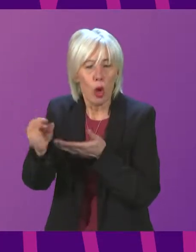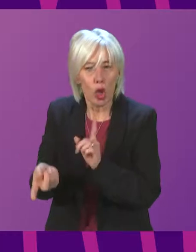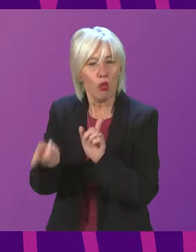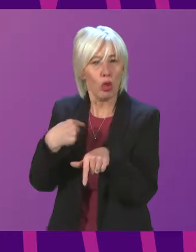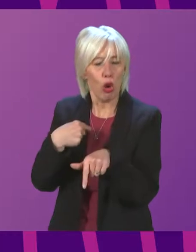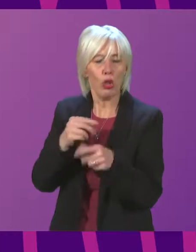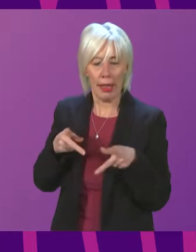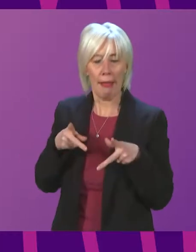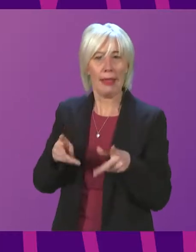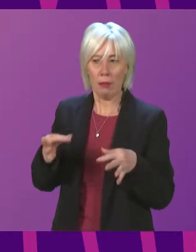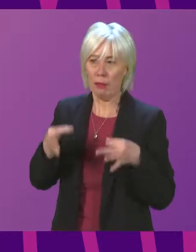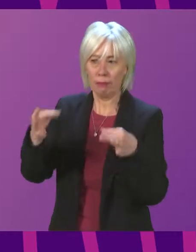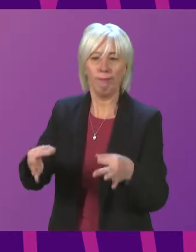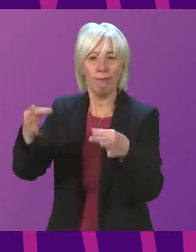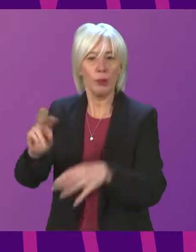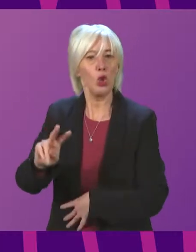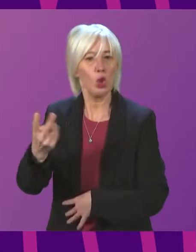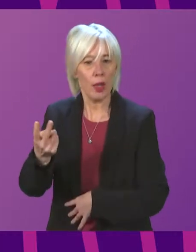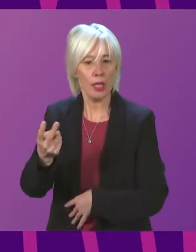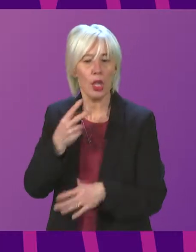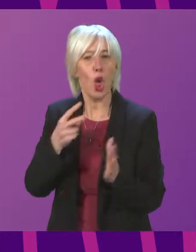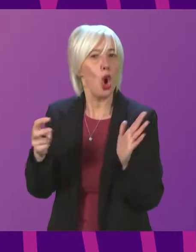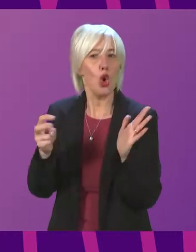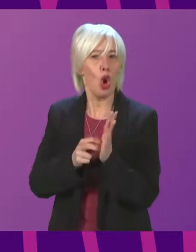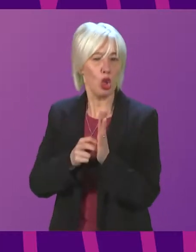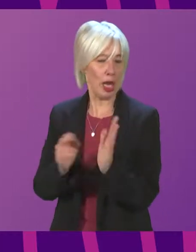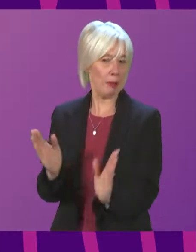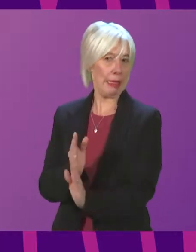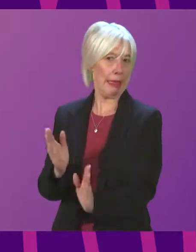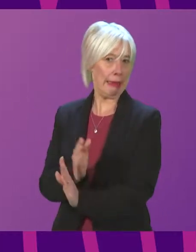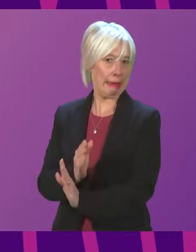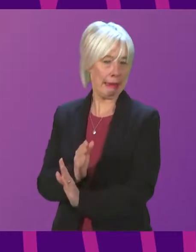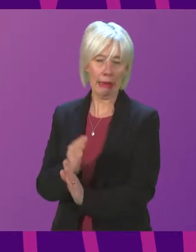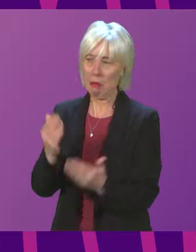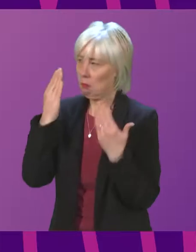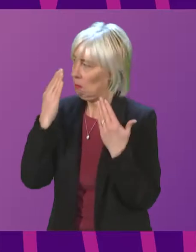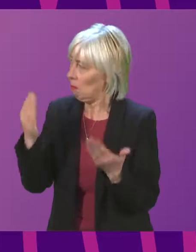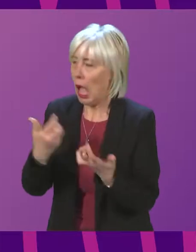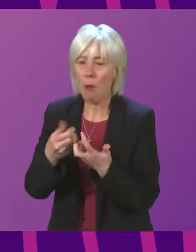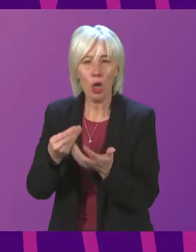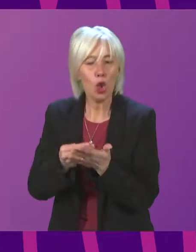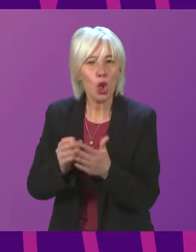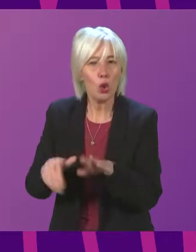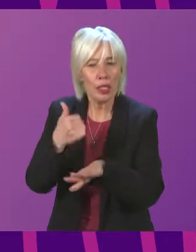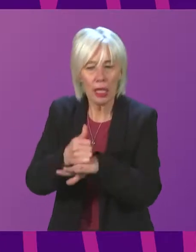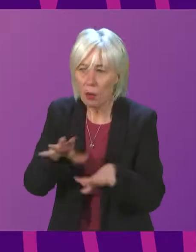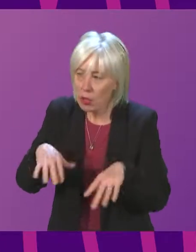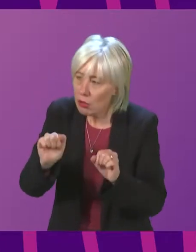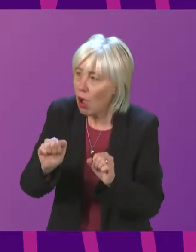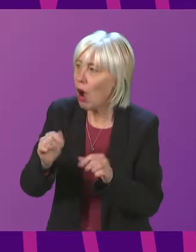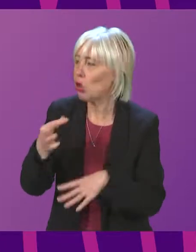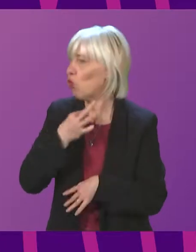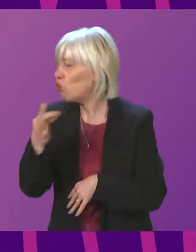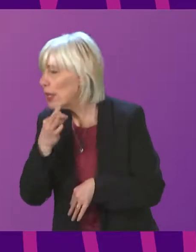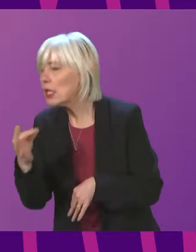delayed twice, the contracts have been hidden from the public and there is no word on start-up costs, risks to public finances or